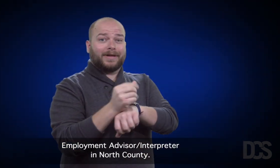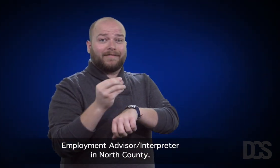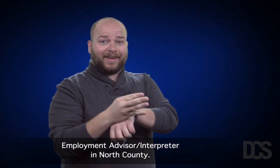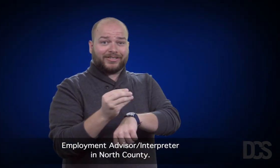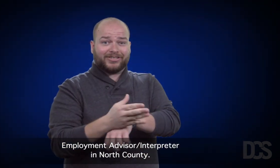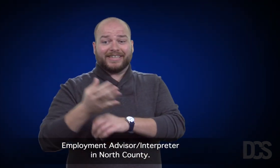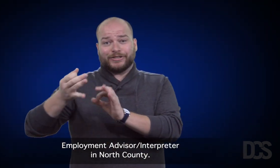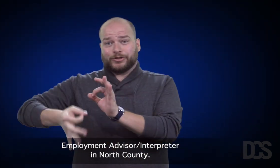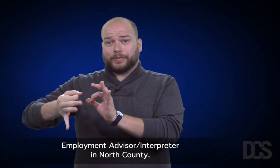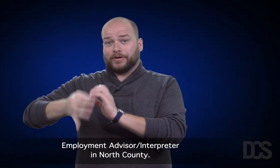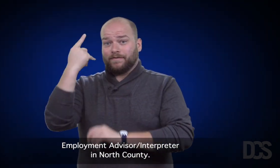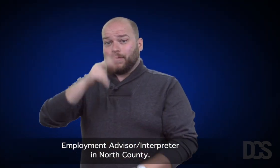and Interpreter in North County.